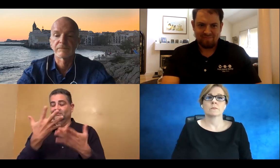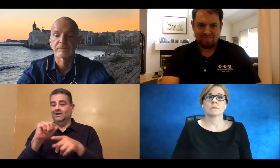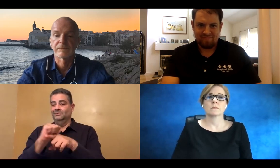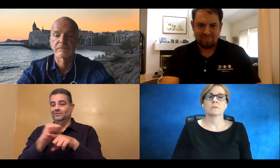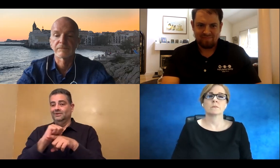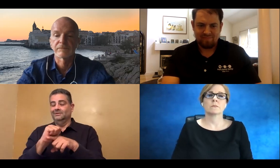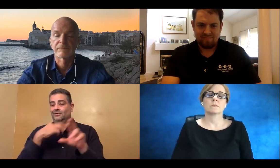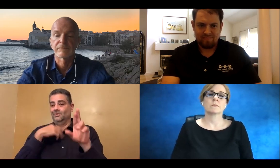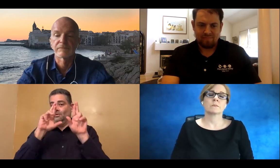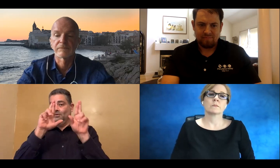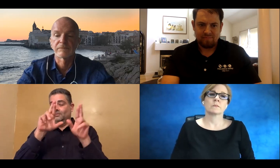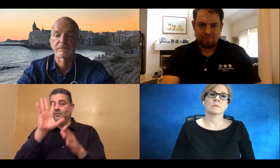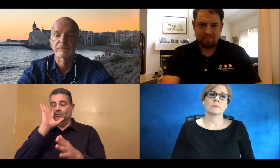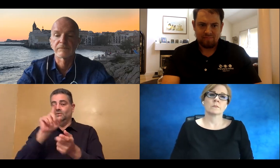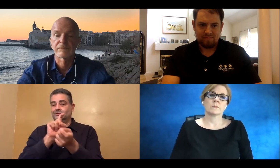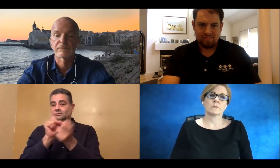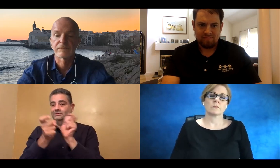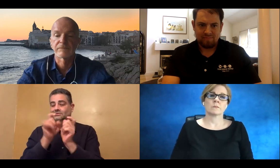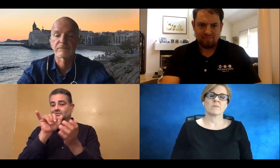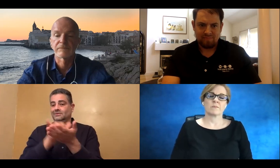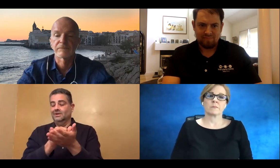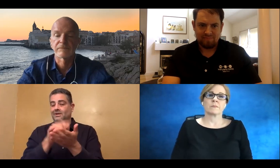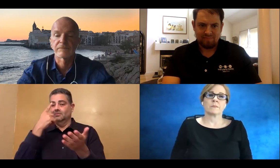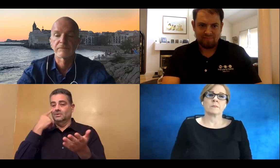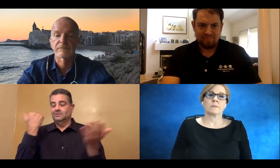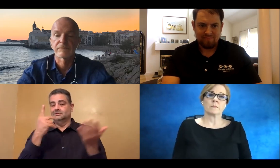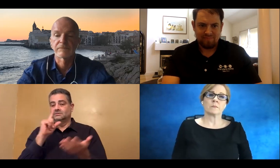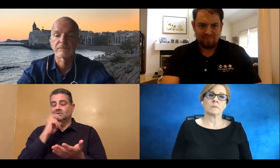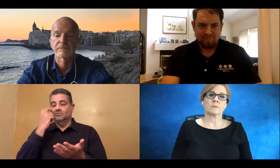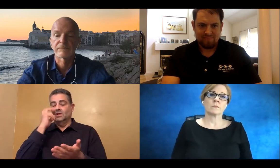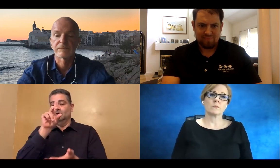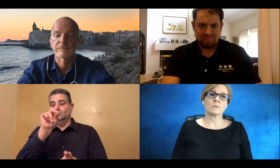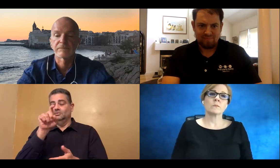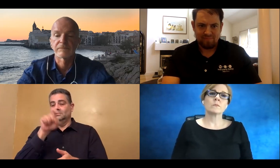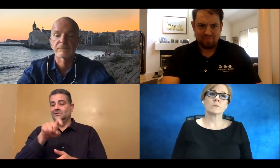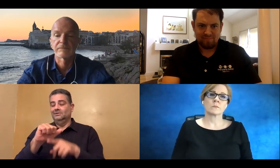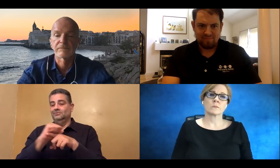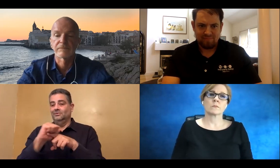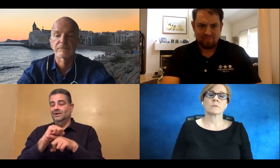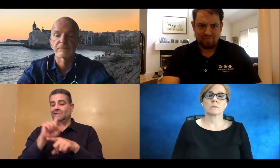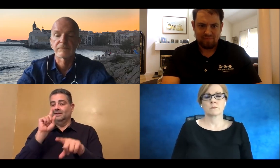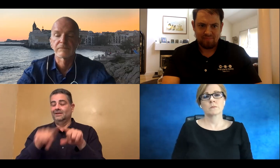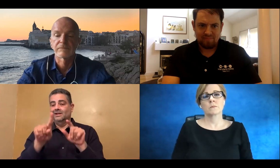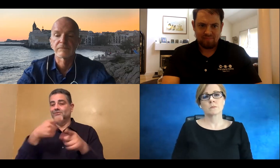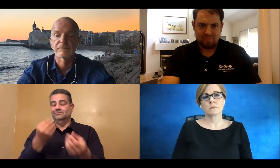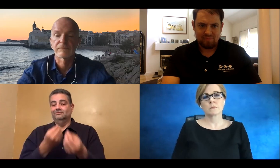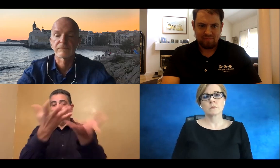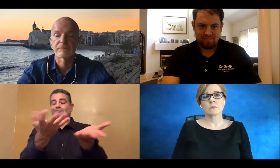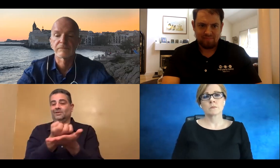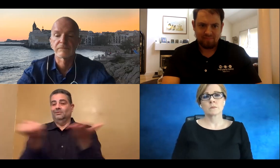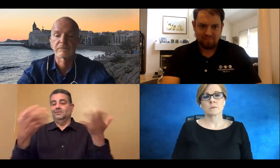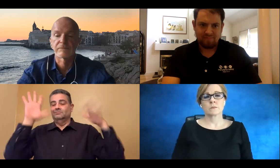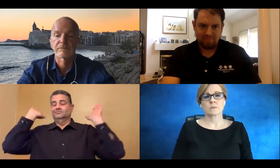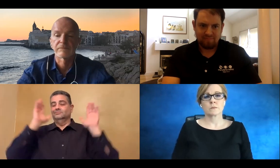I know a lot of state TED programs don't provide training. Hopefully that's going to be changing. Because it's a good